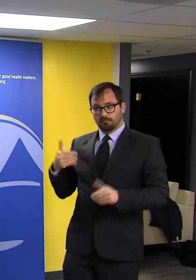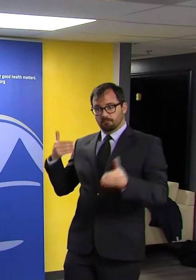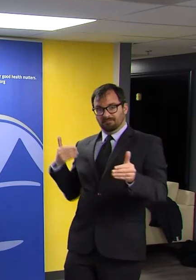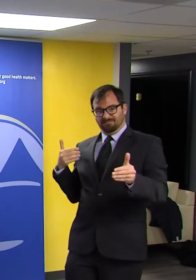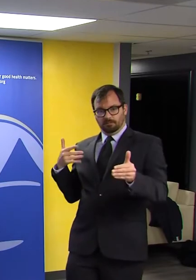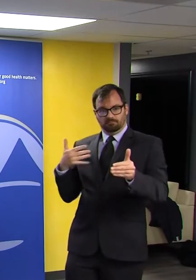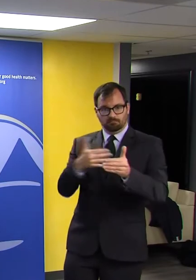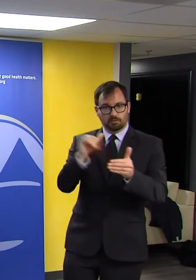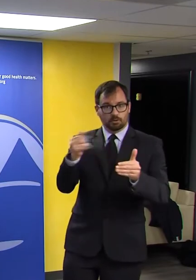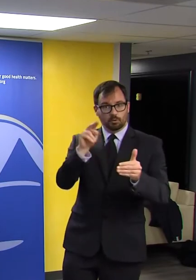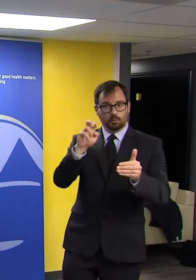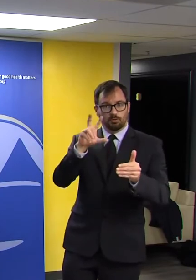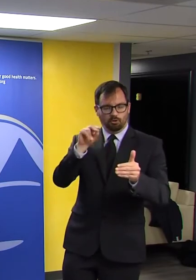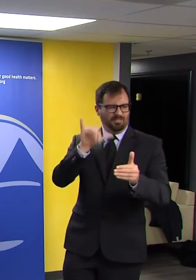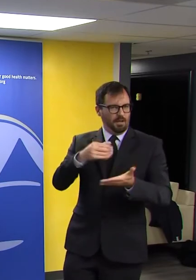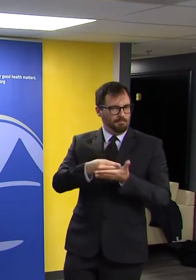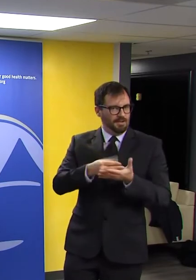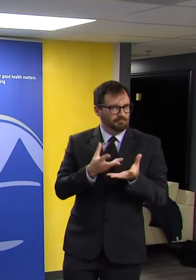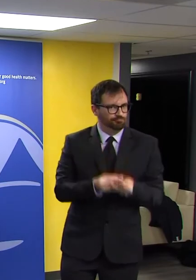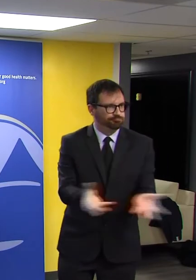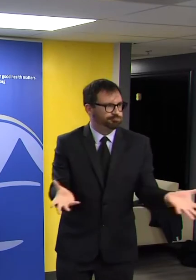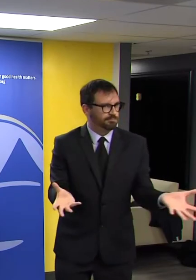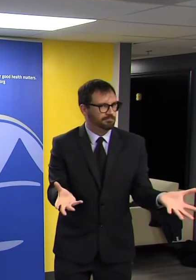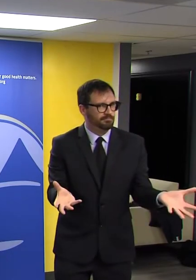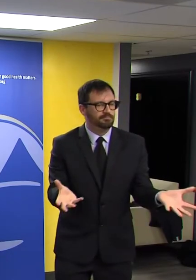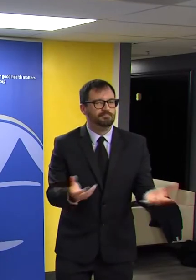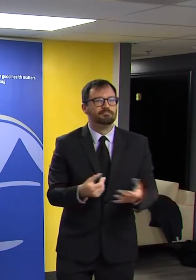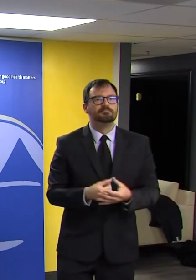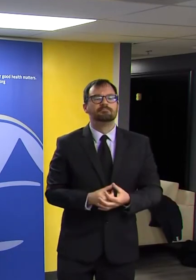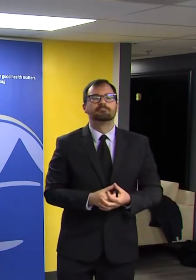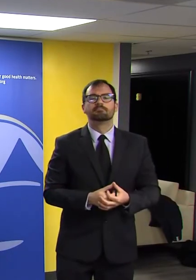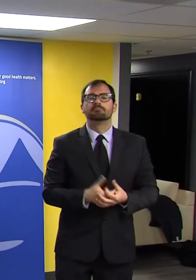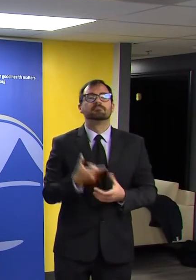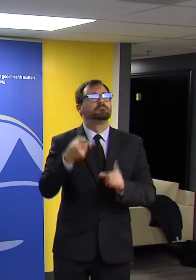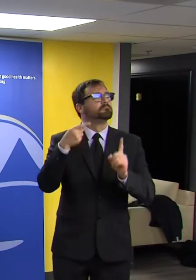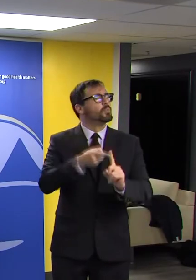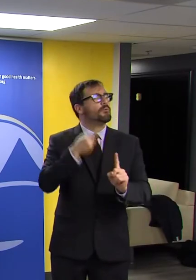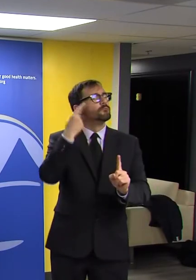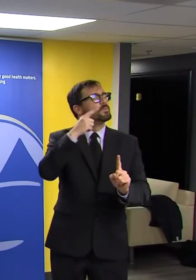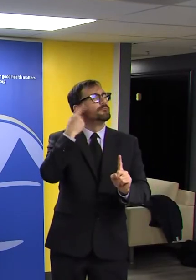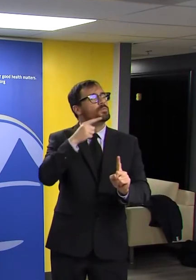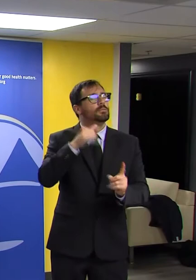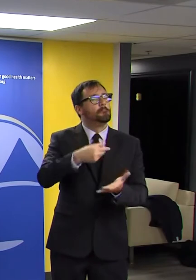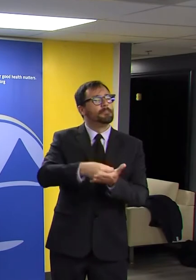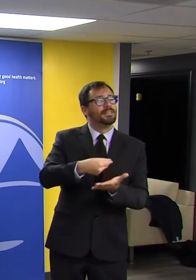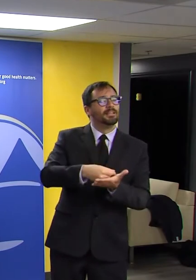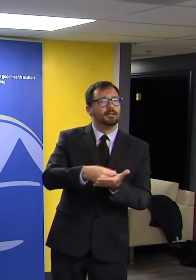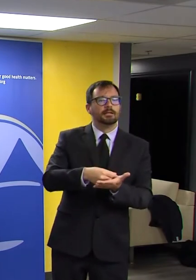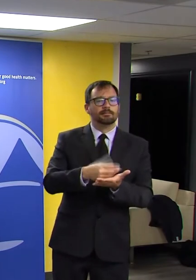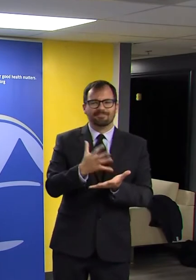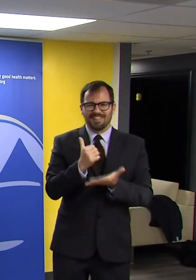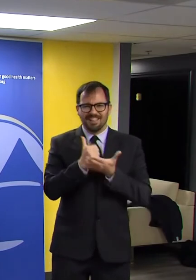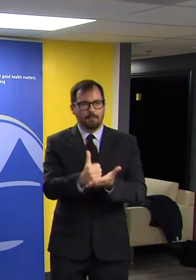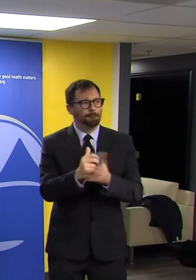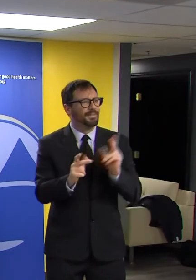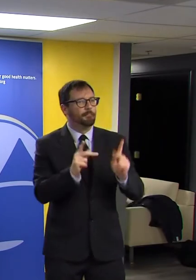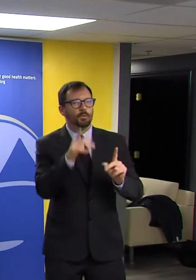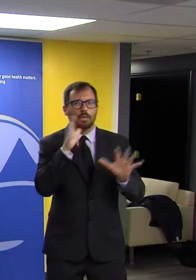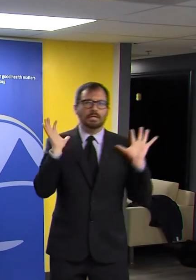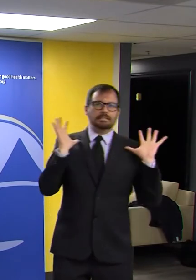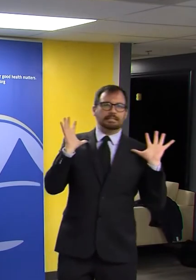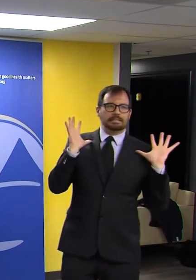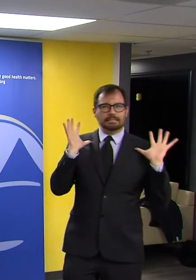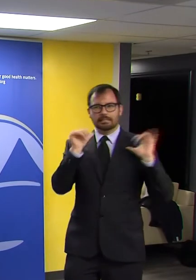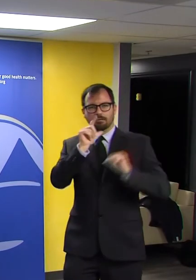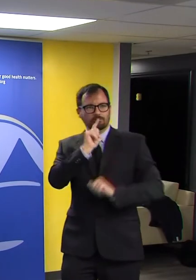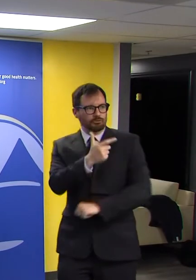vaccinated to deal with vaccine hesitancy and our other, but they have other key resources necessary to support our vulnerable communities and